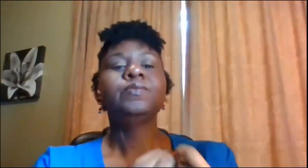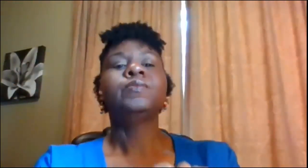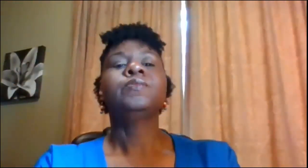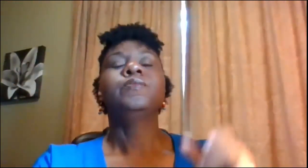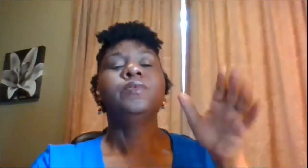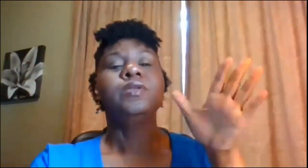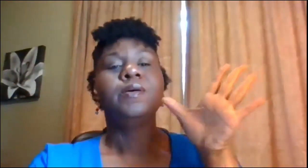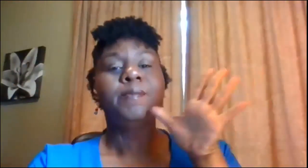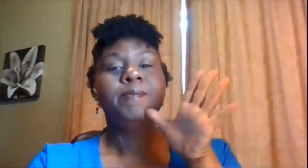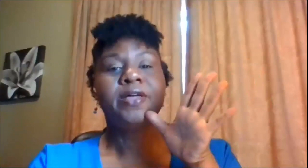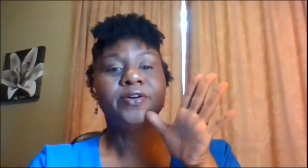mother